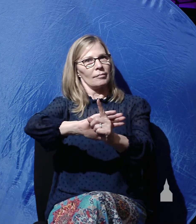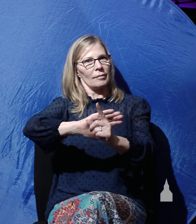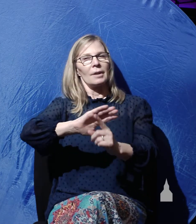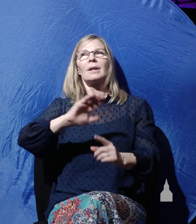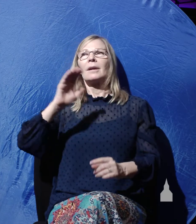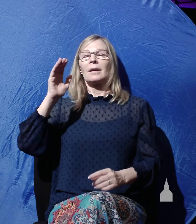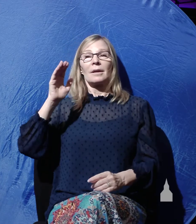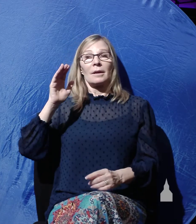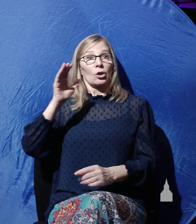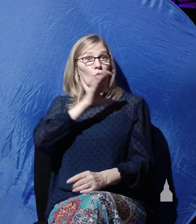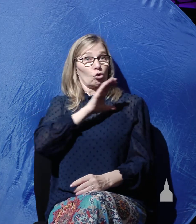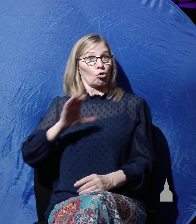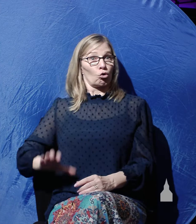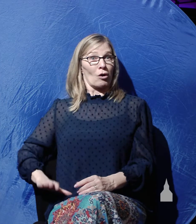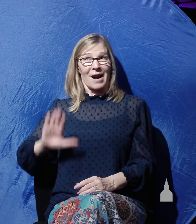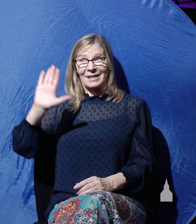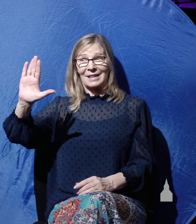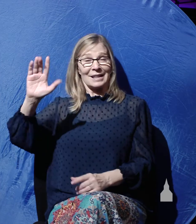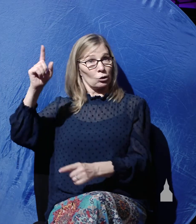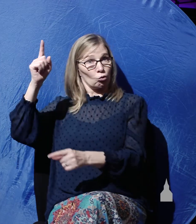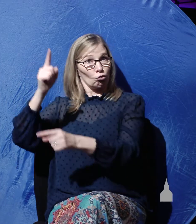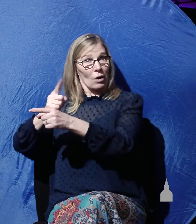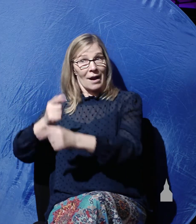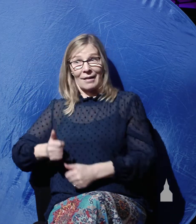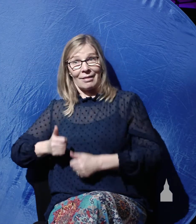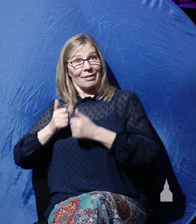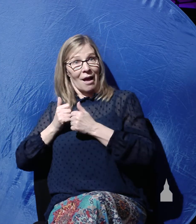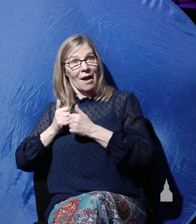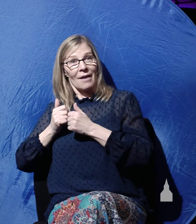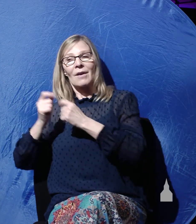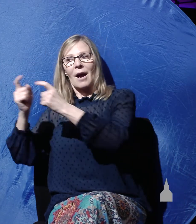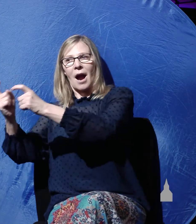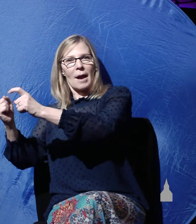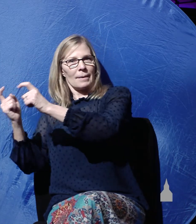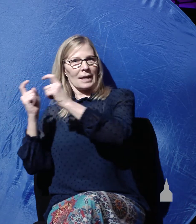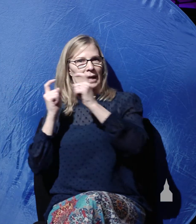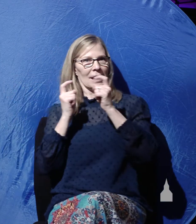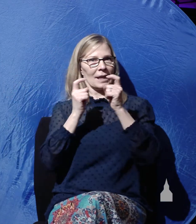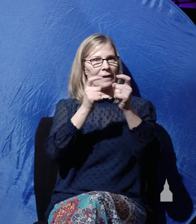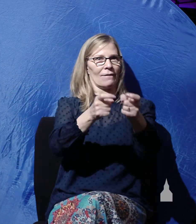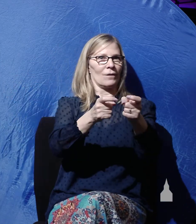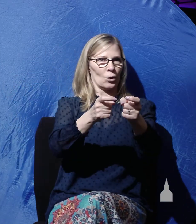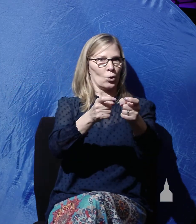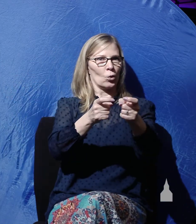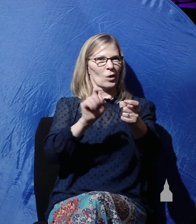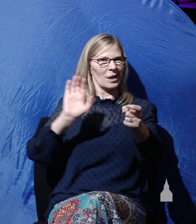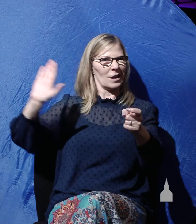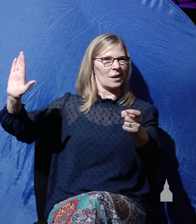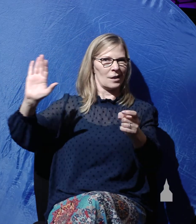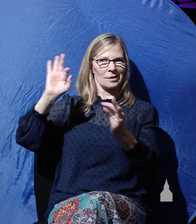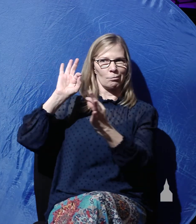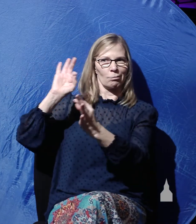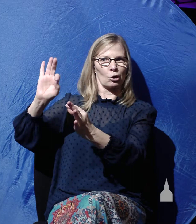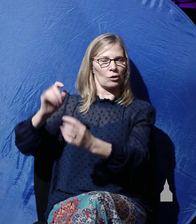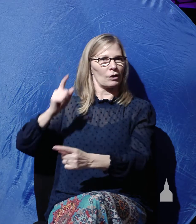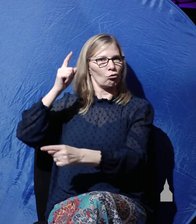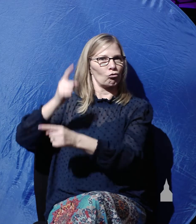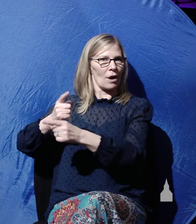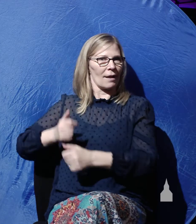credited or placed on our account, Christ's perfect righteousness of obedience to the law. He's given that